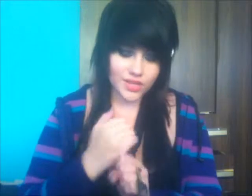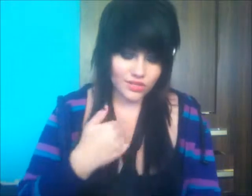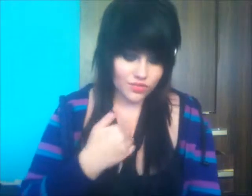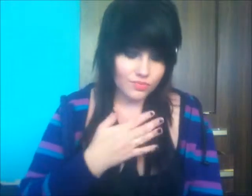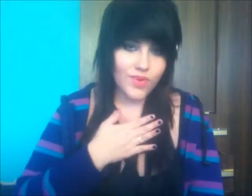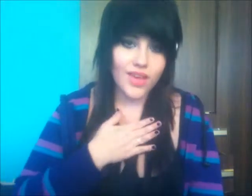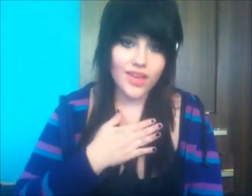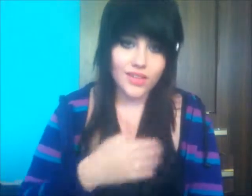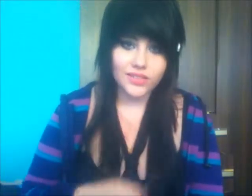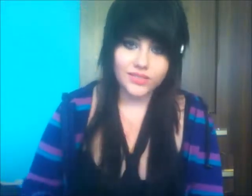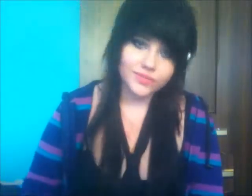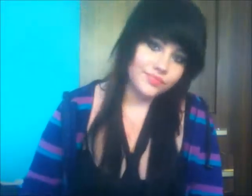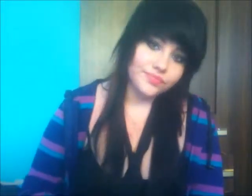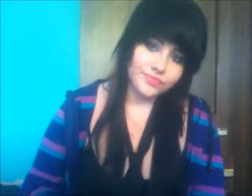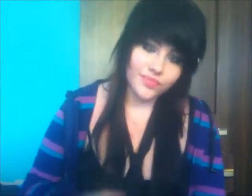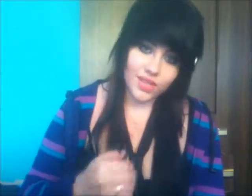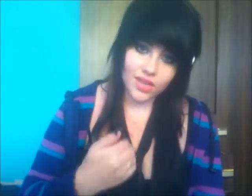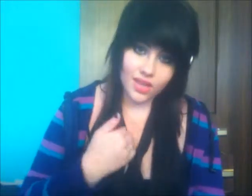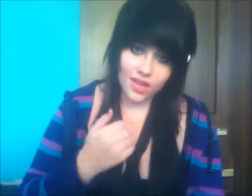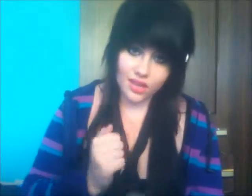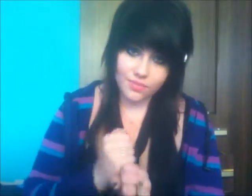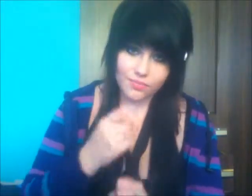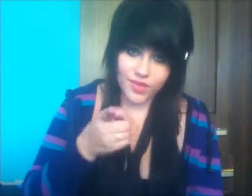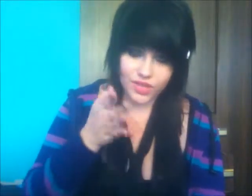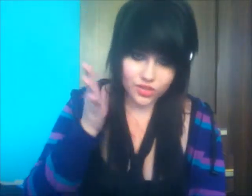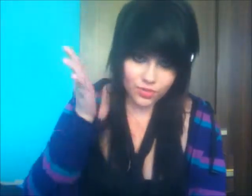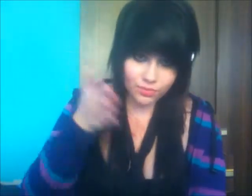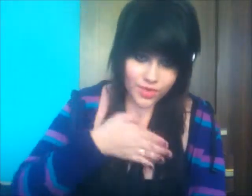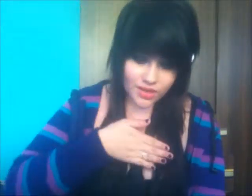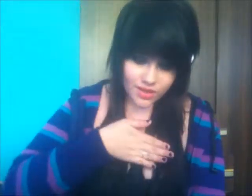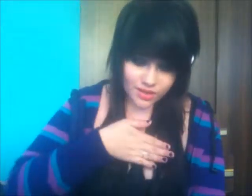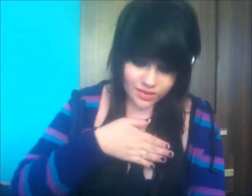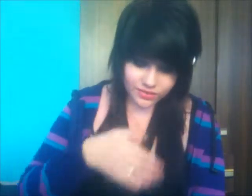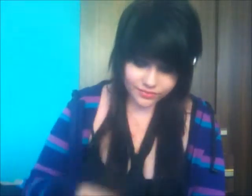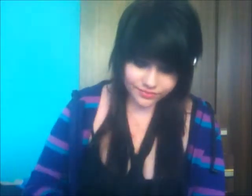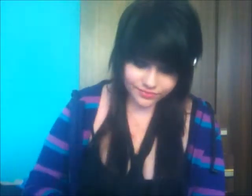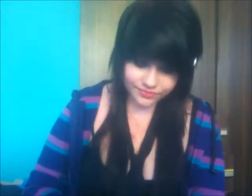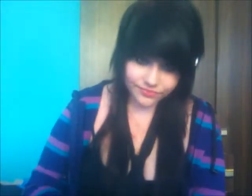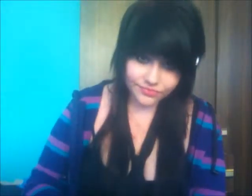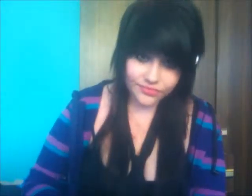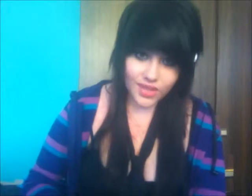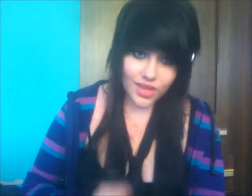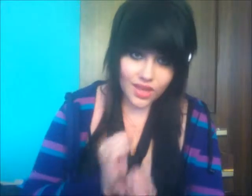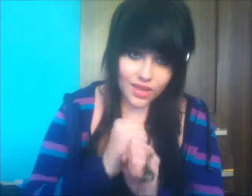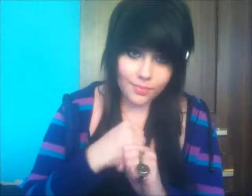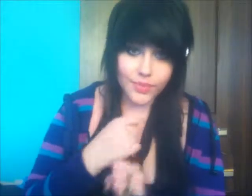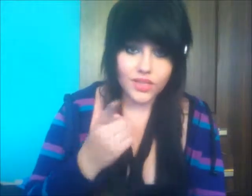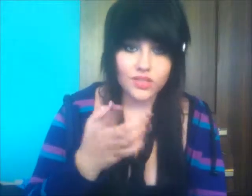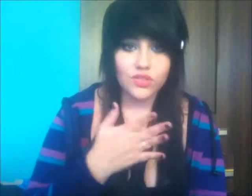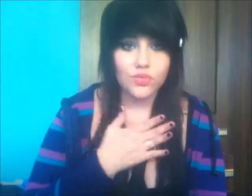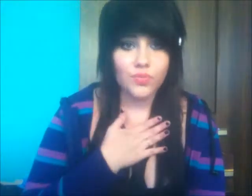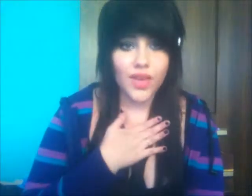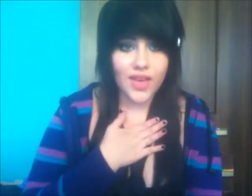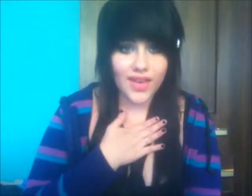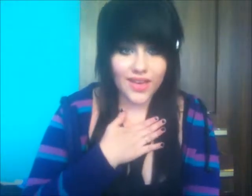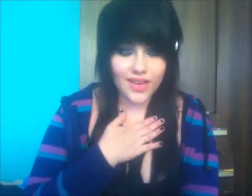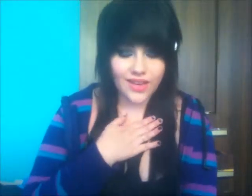make you mine I'll make you mine Make you mine